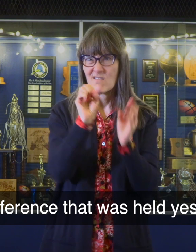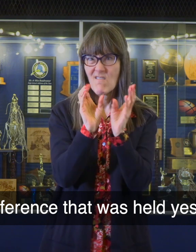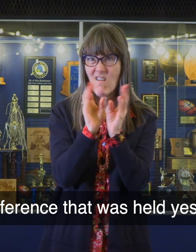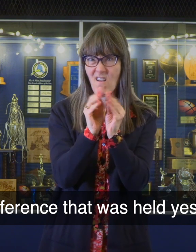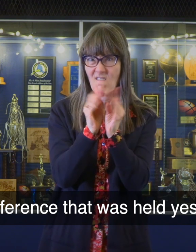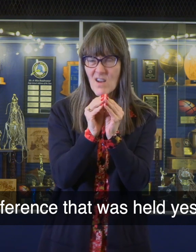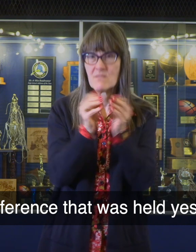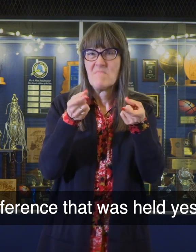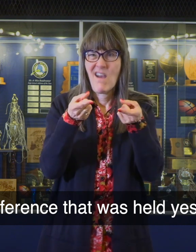that was held yesterday.